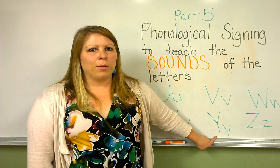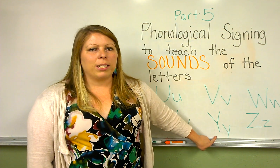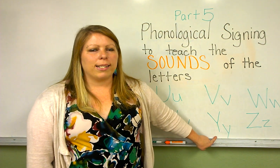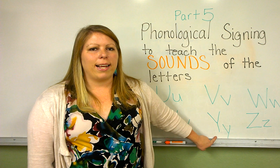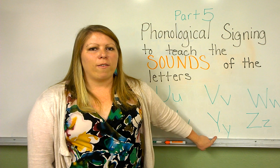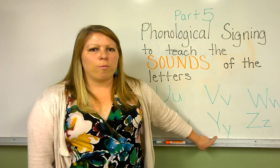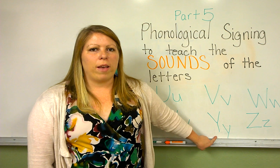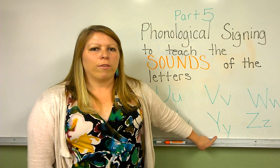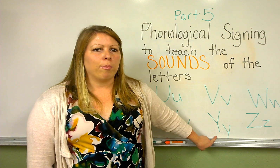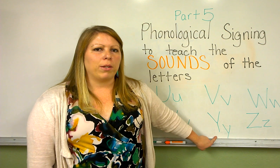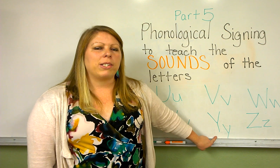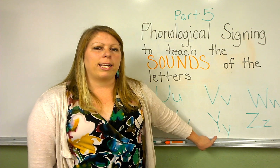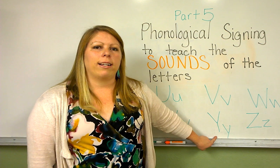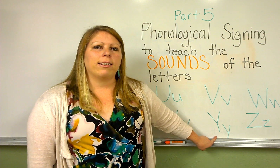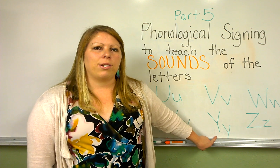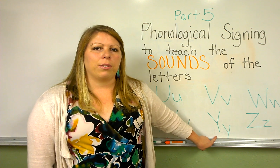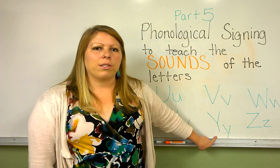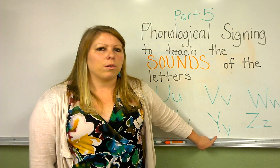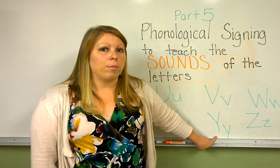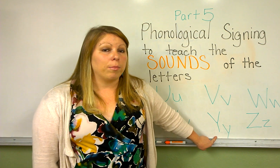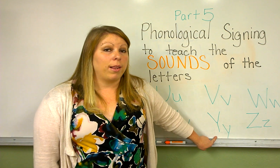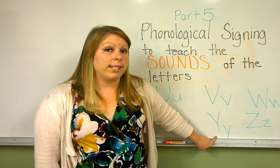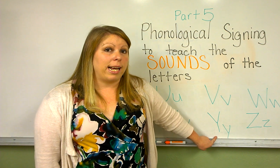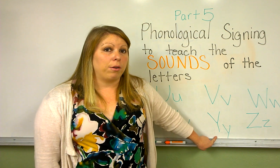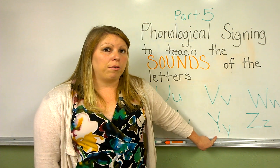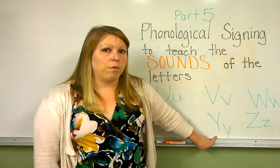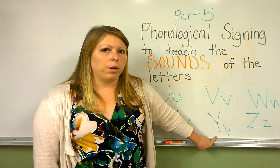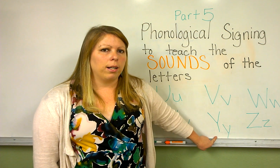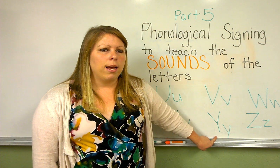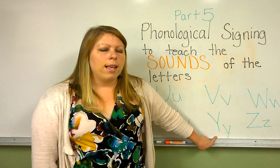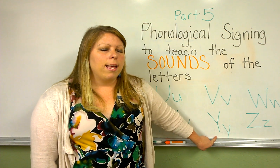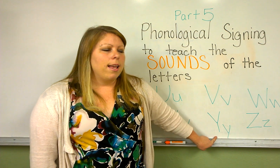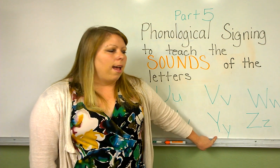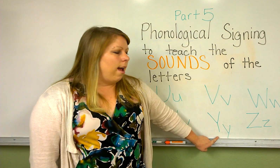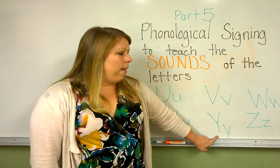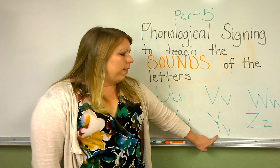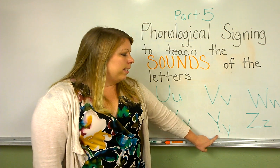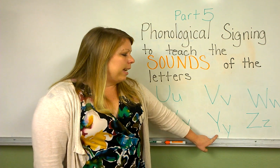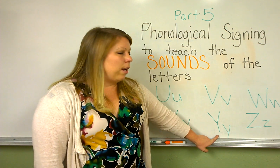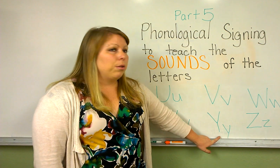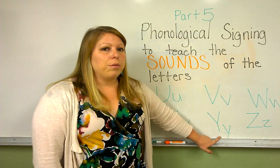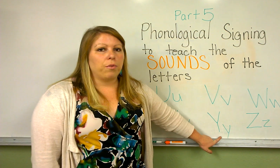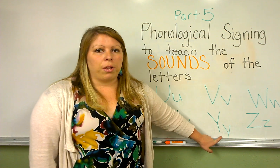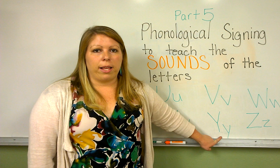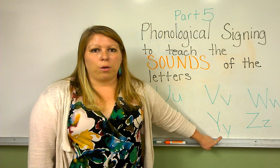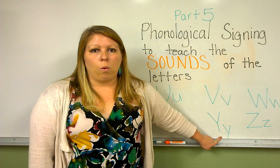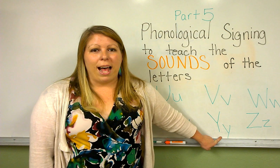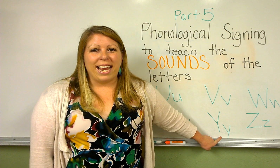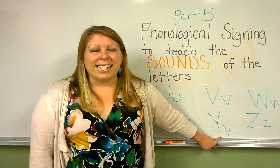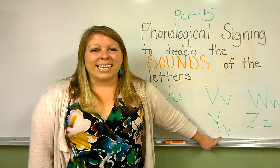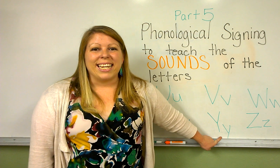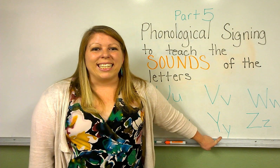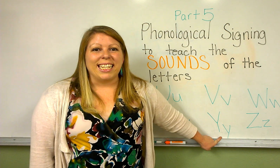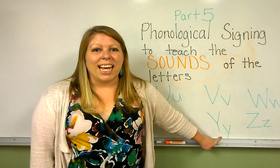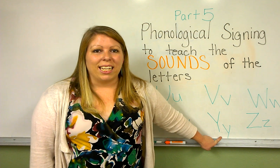ones in the alphabet for most young students to remember the sound for. Uh, the sound for the letter Y is yuh.